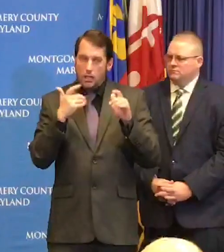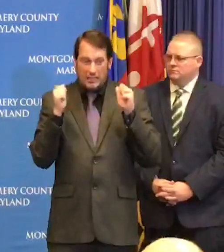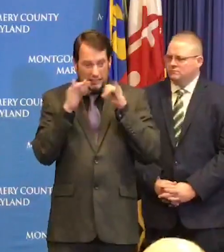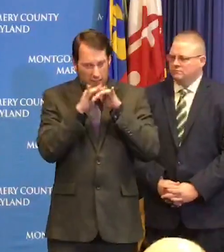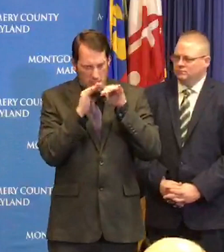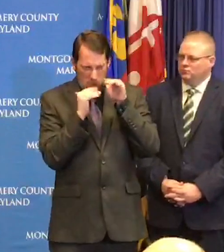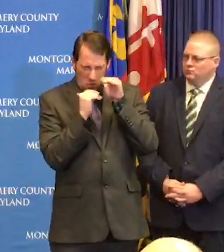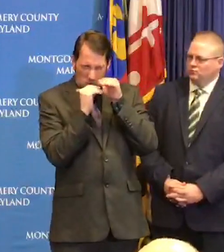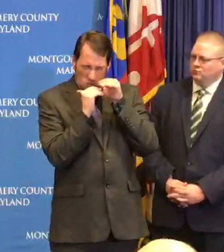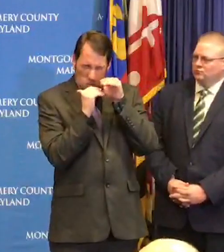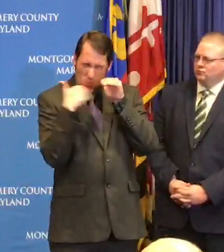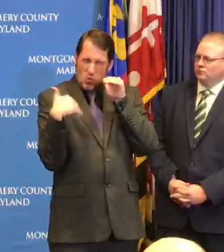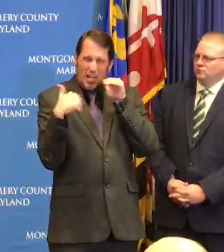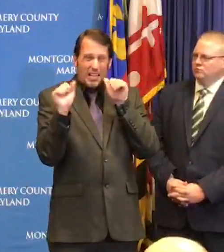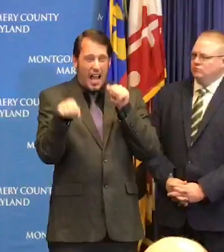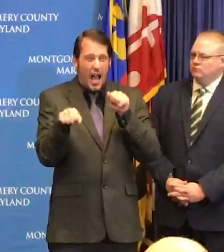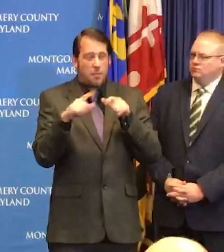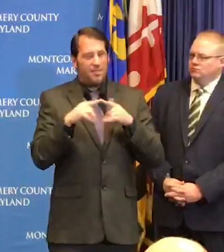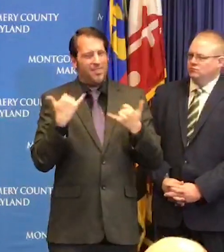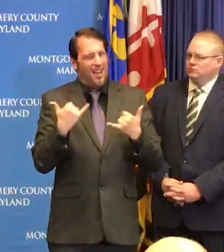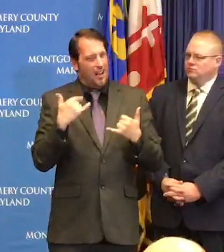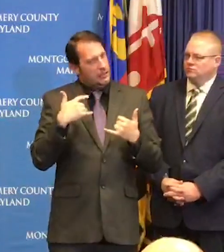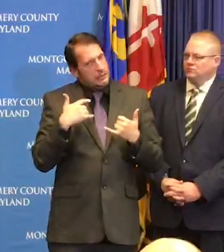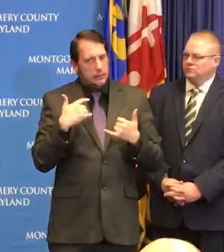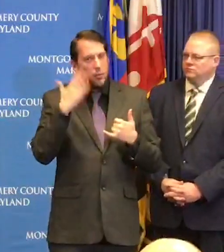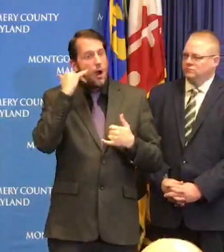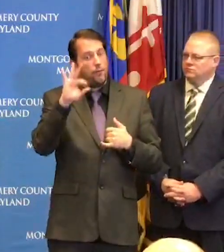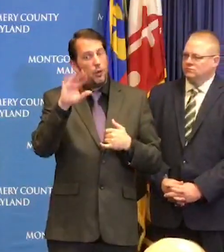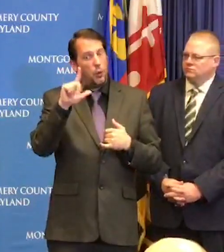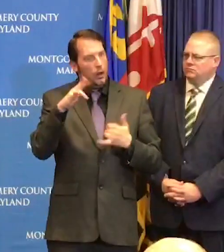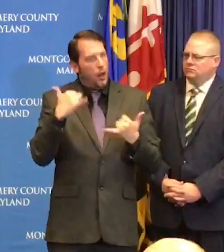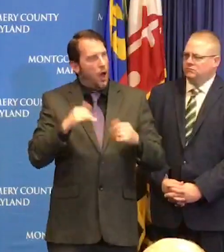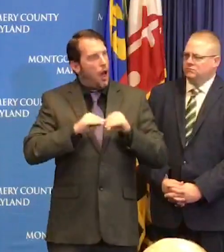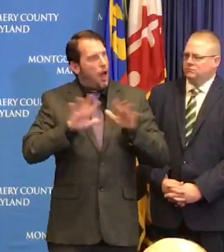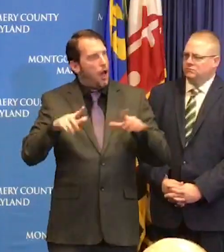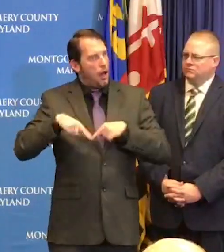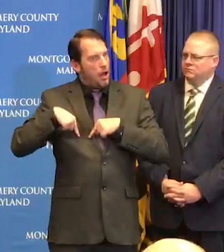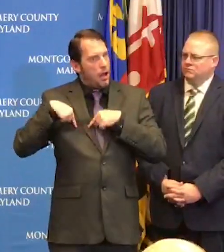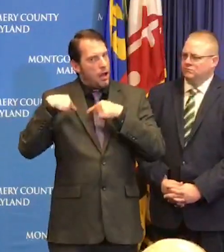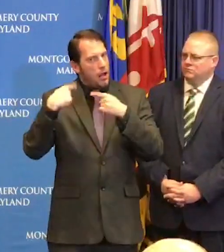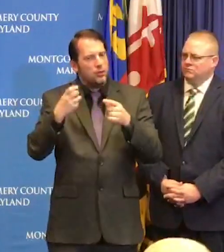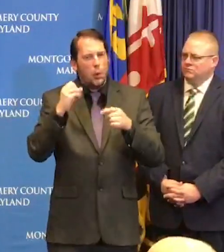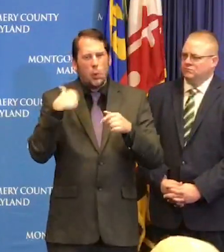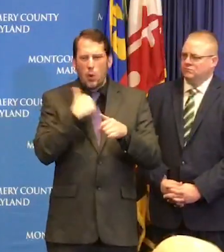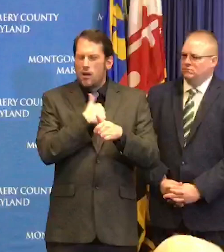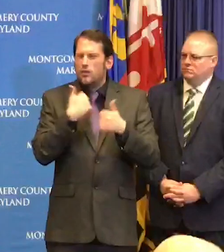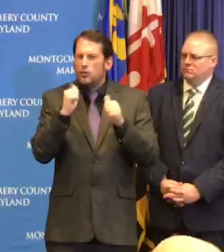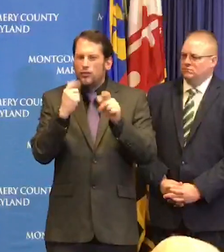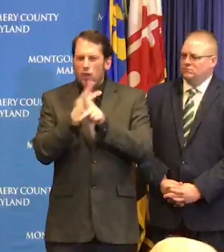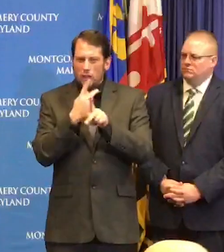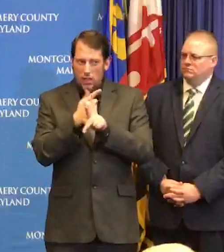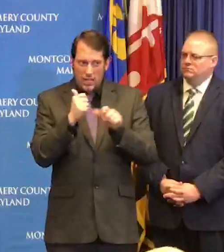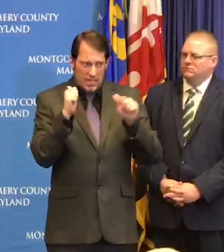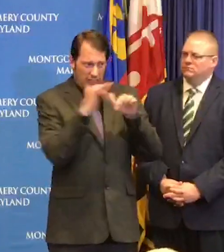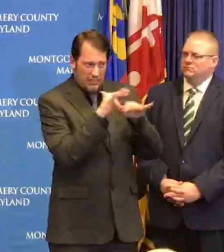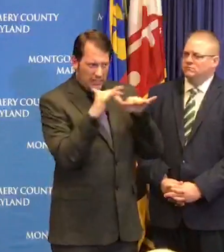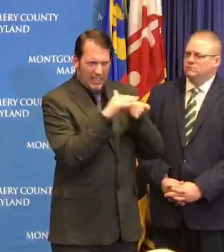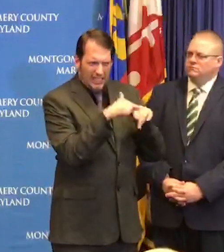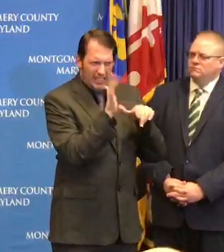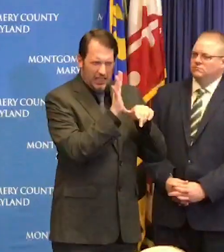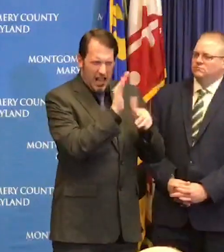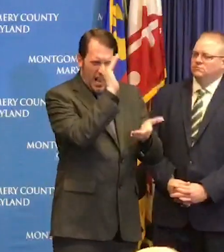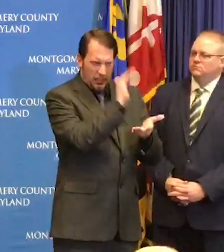and again that's why we're working to try to figure out other avenues where patients can seek care so they're not only